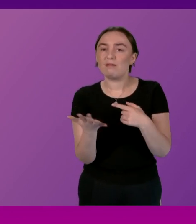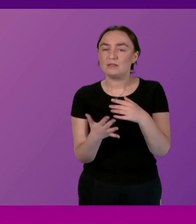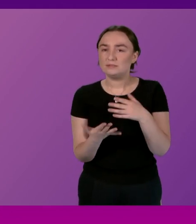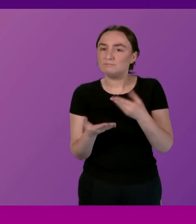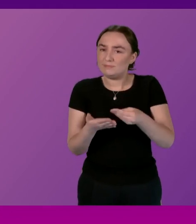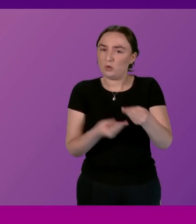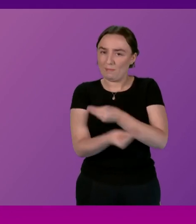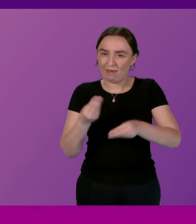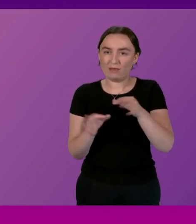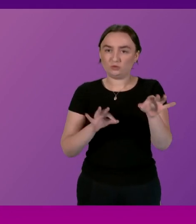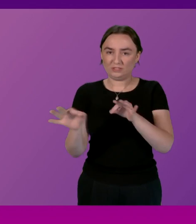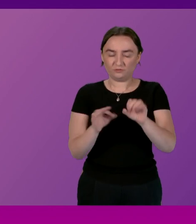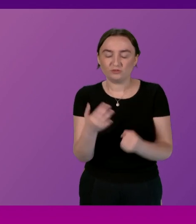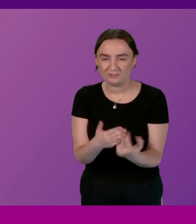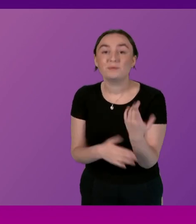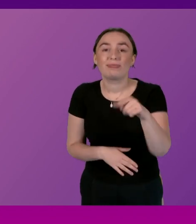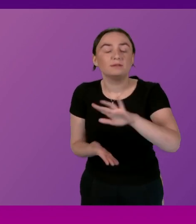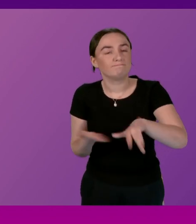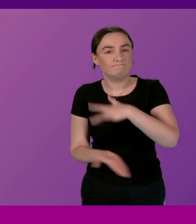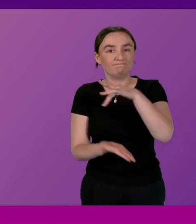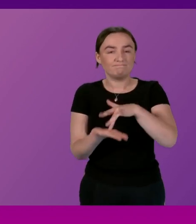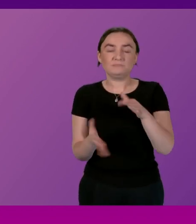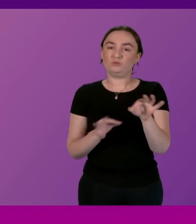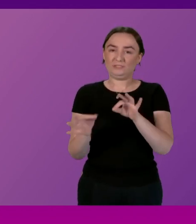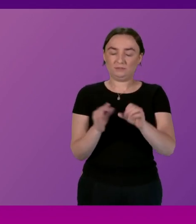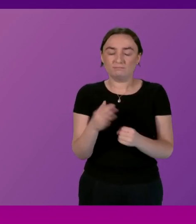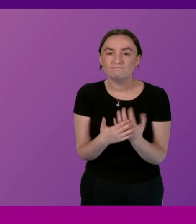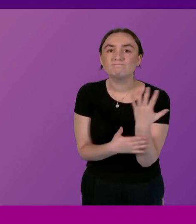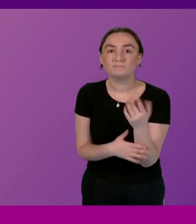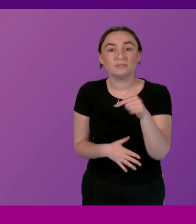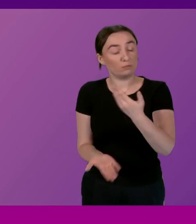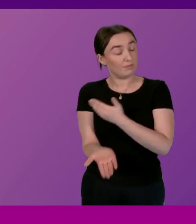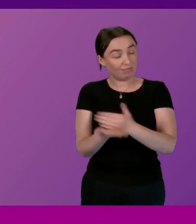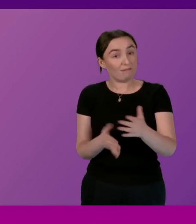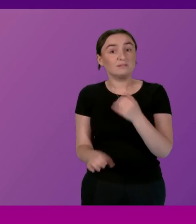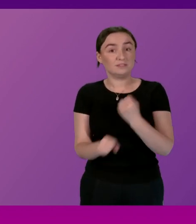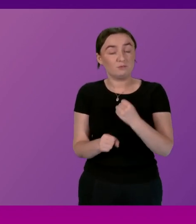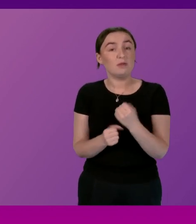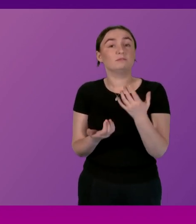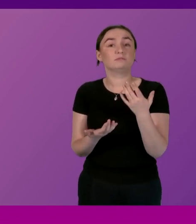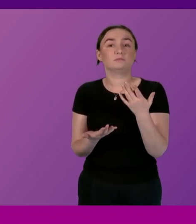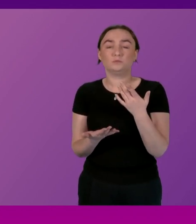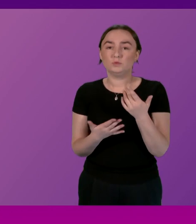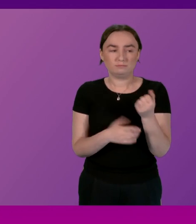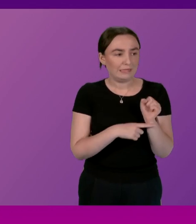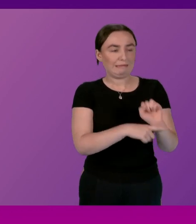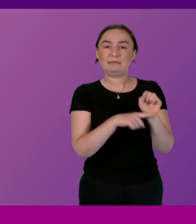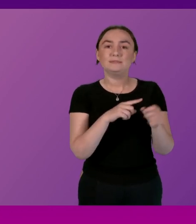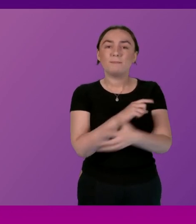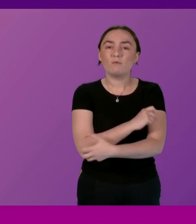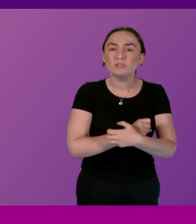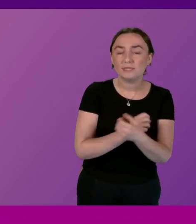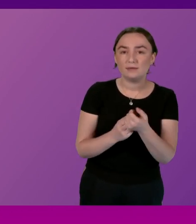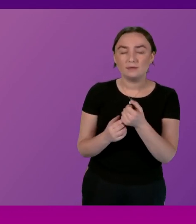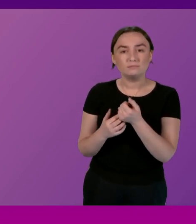at very heart of our economic growth strategy I was very clear in the programme for government it was both an anti-poverty and pro-growth programme for government